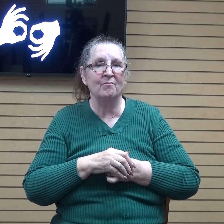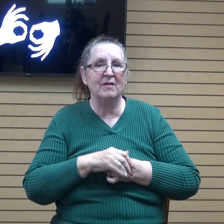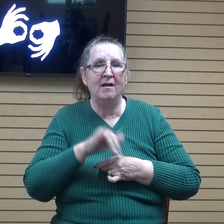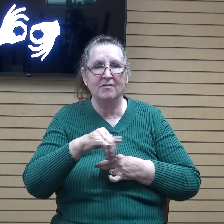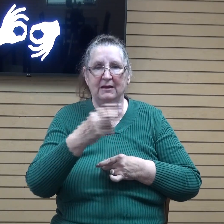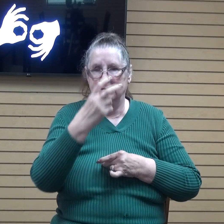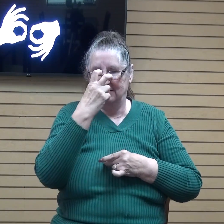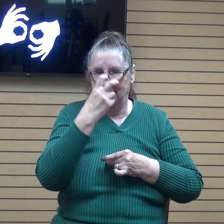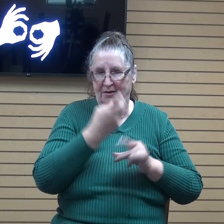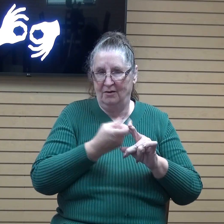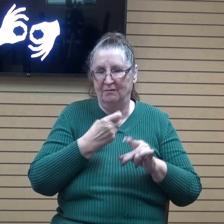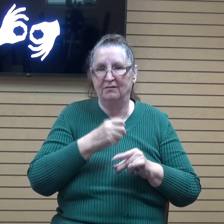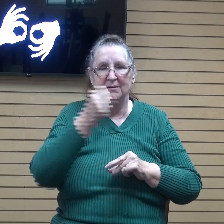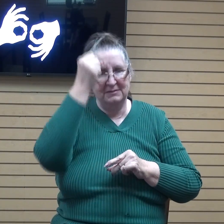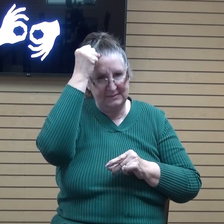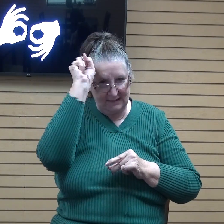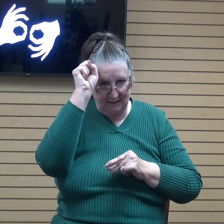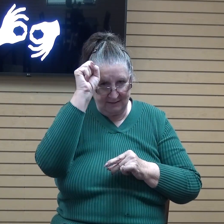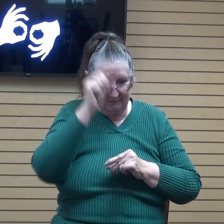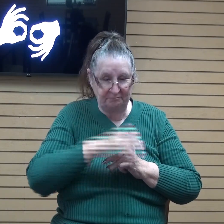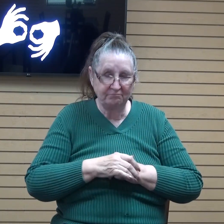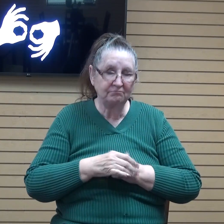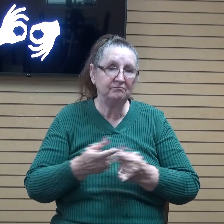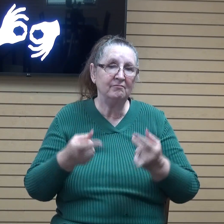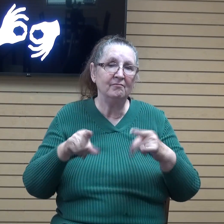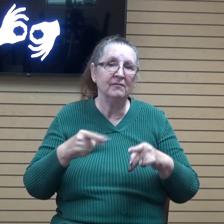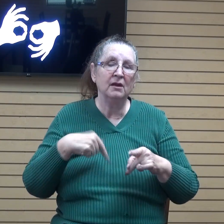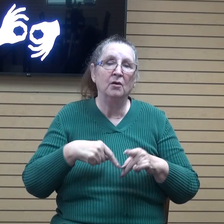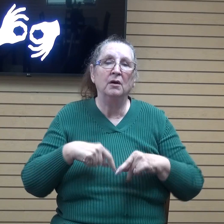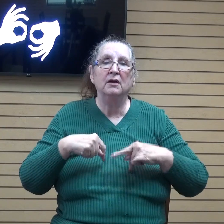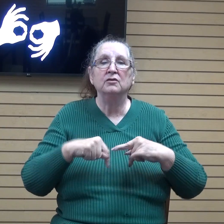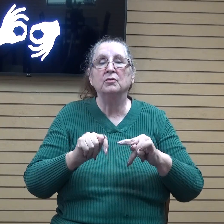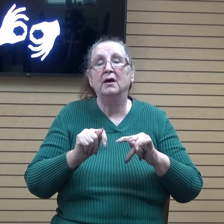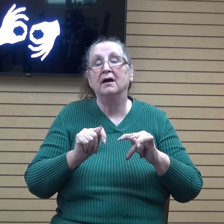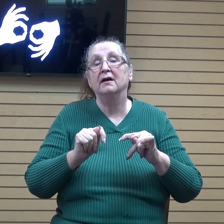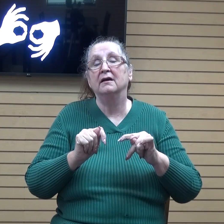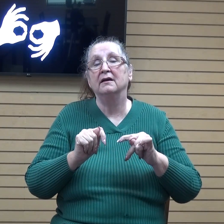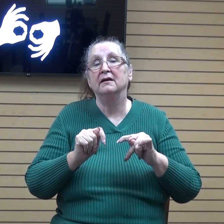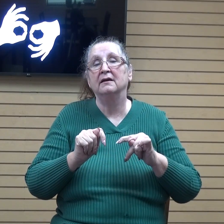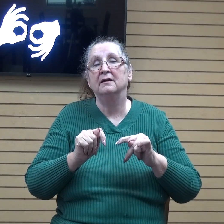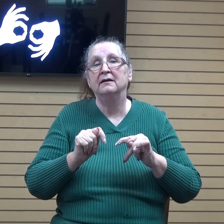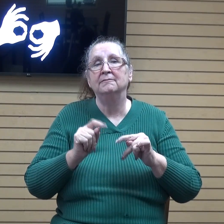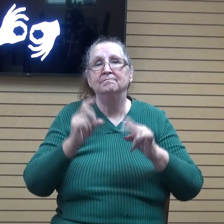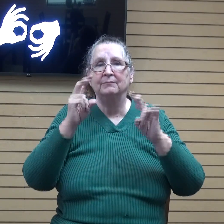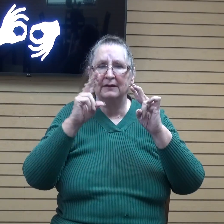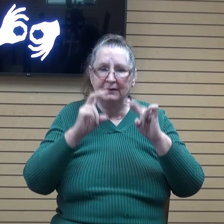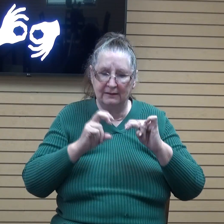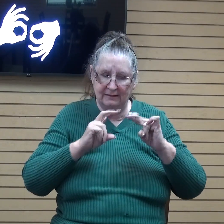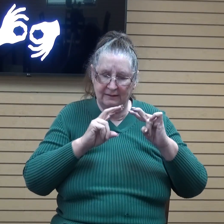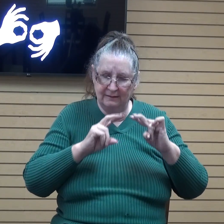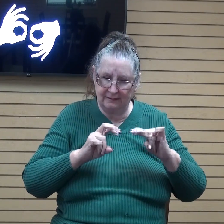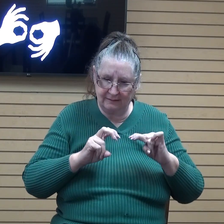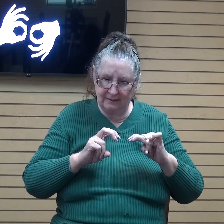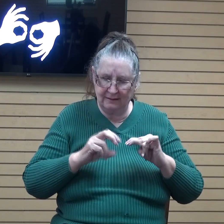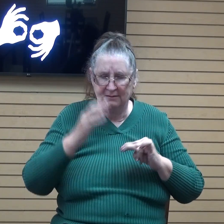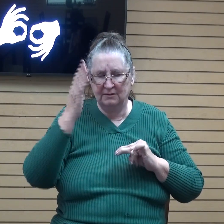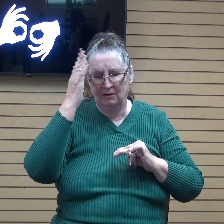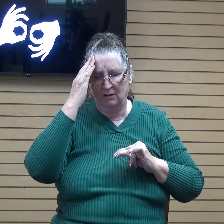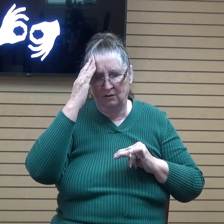you see what happens is we try to uh analyze and to figure out using our own